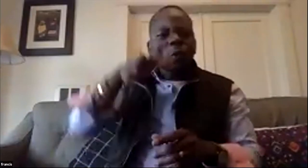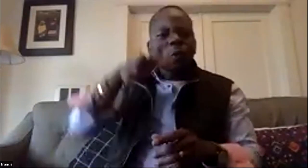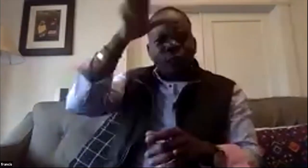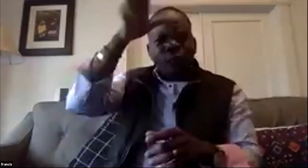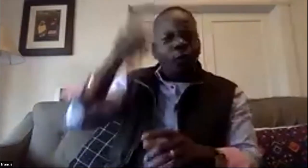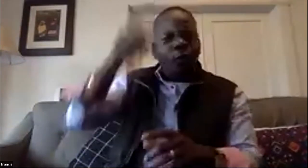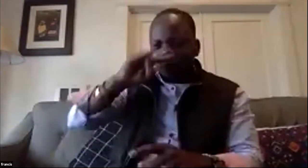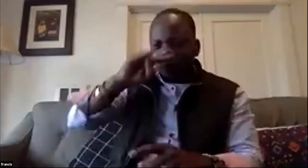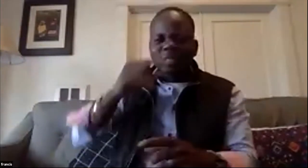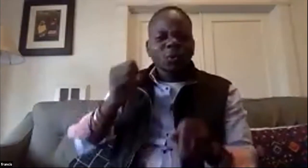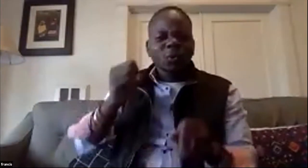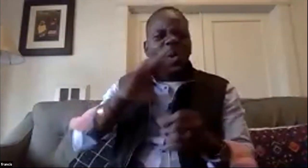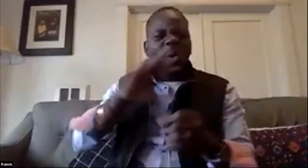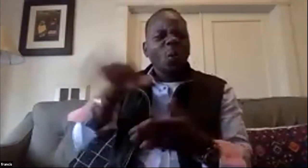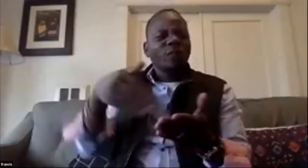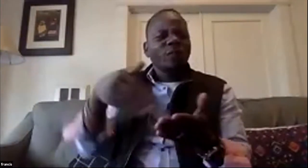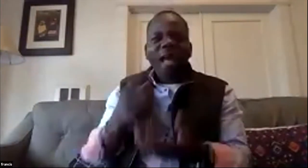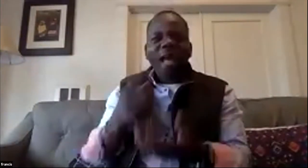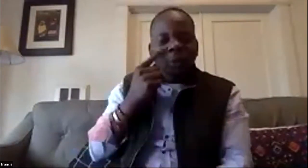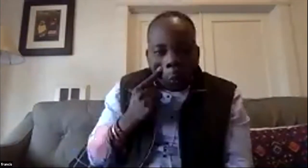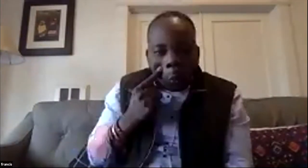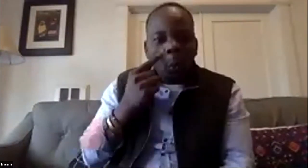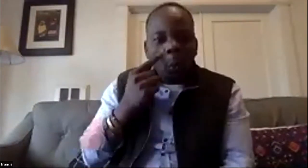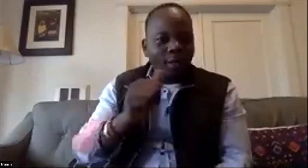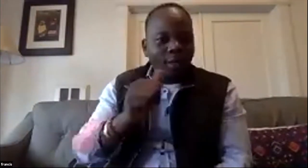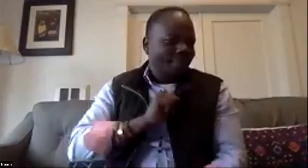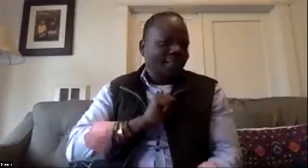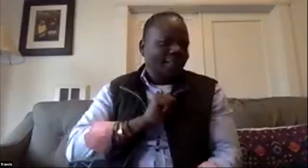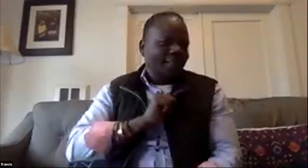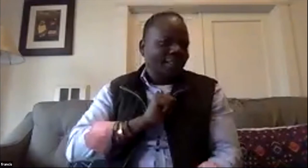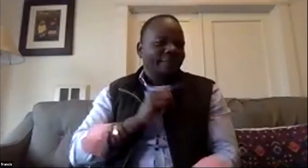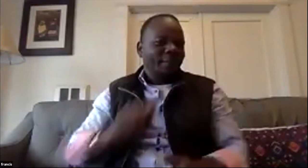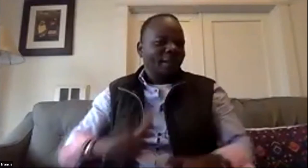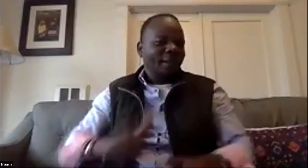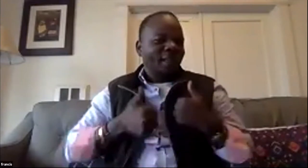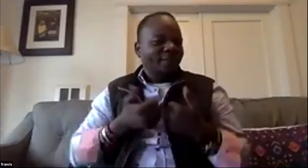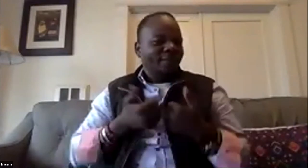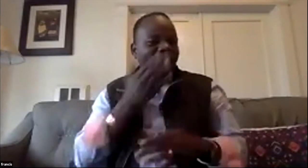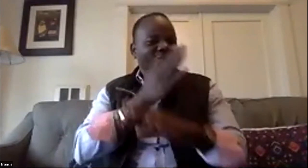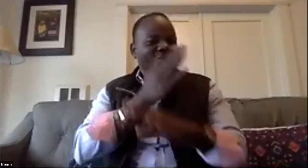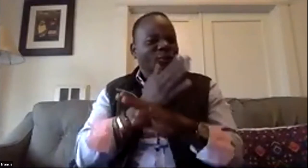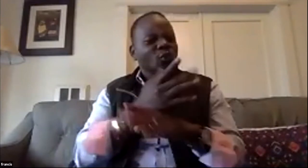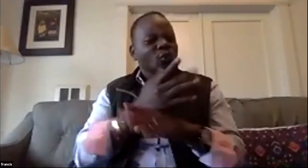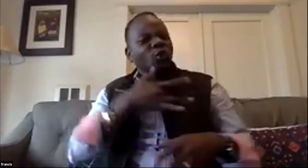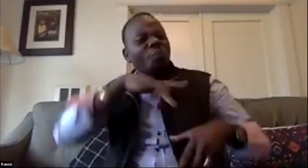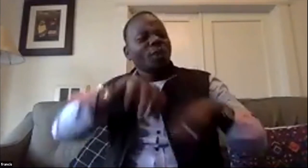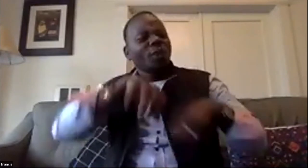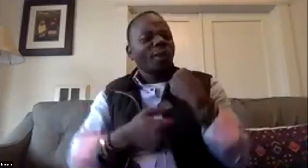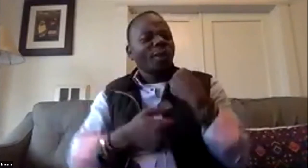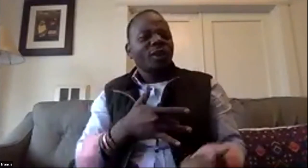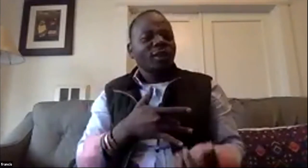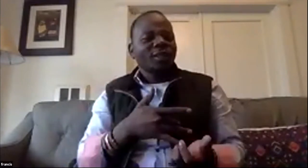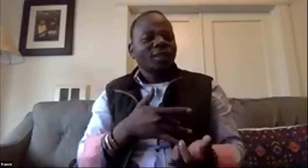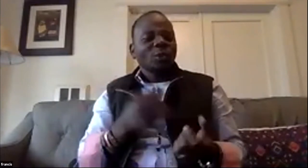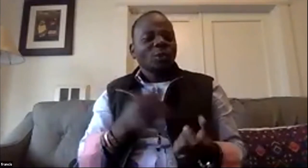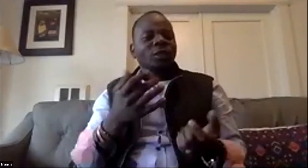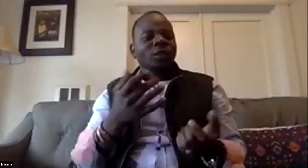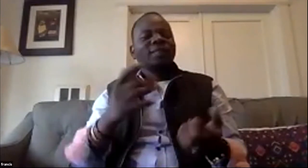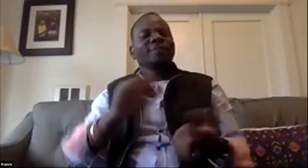often the kids don't even know that who their parents are they don't learn basic concepts because they don't have the